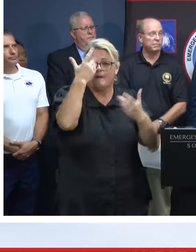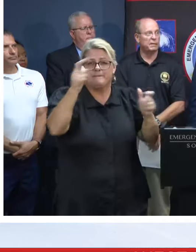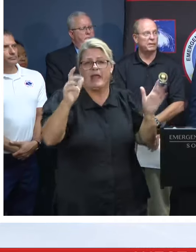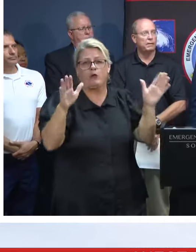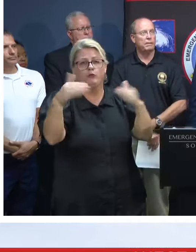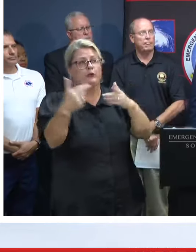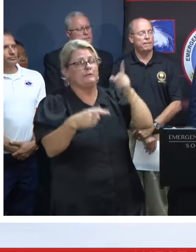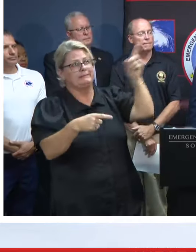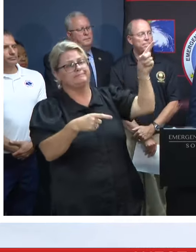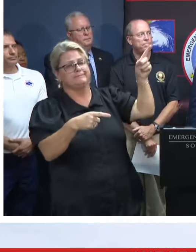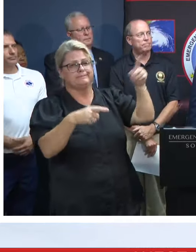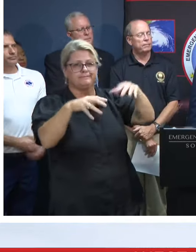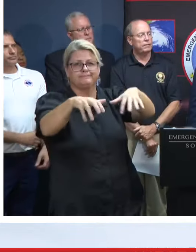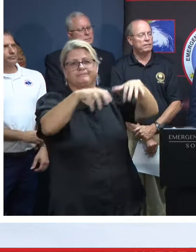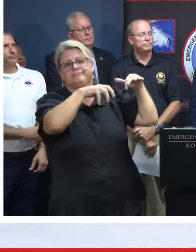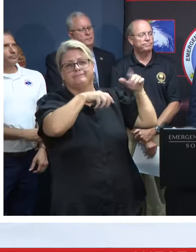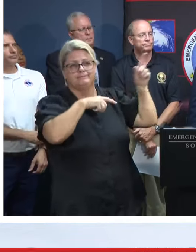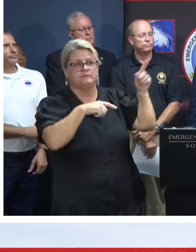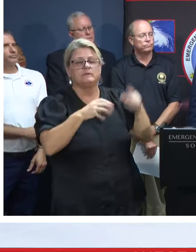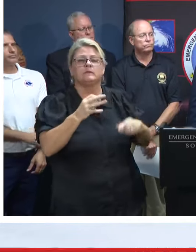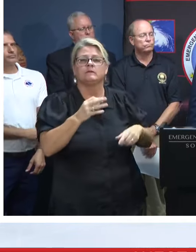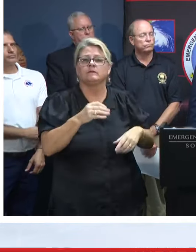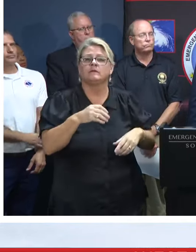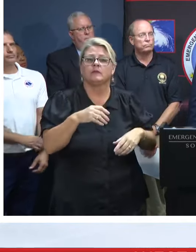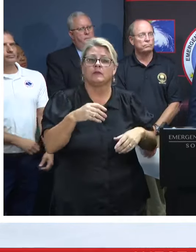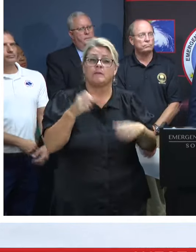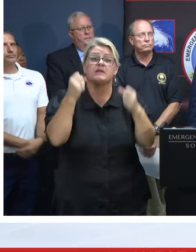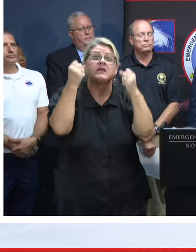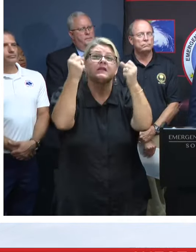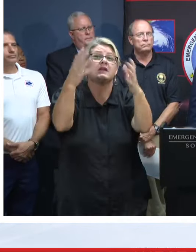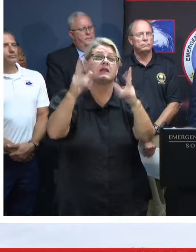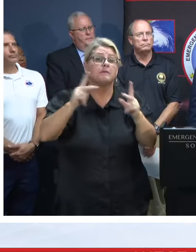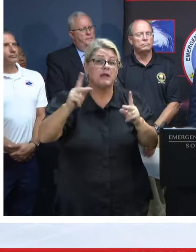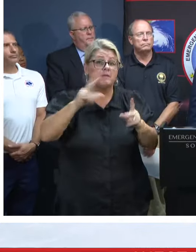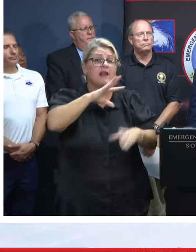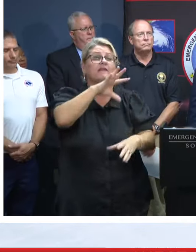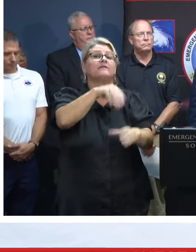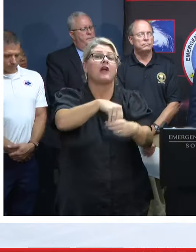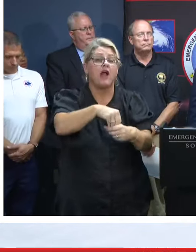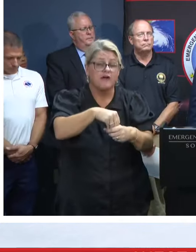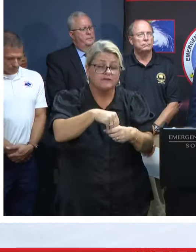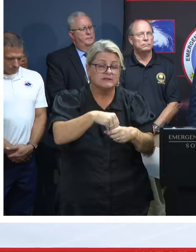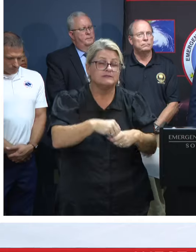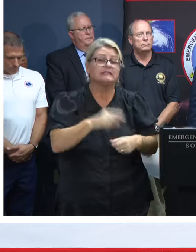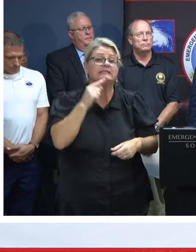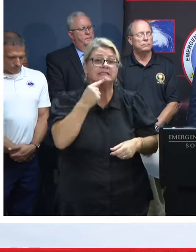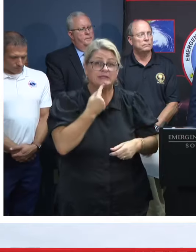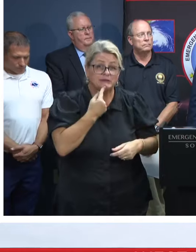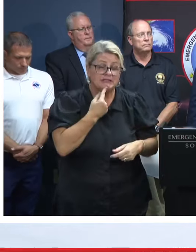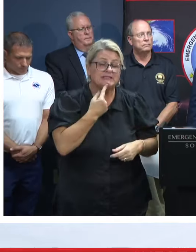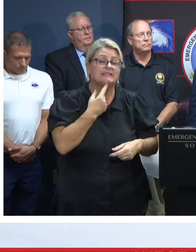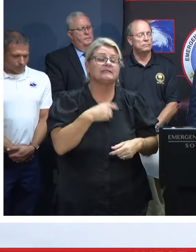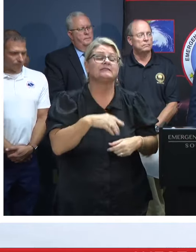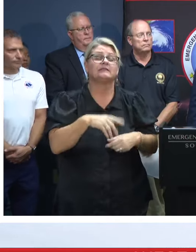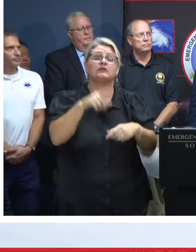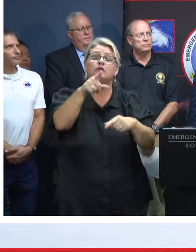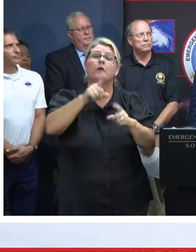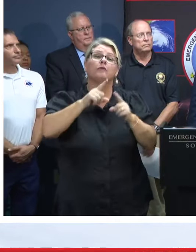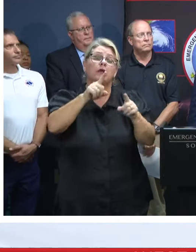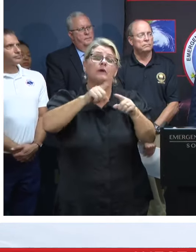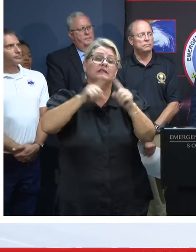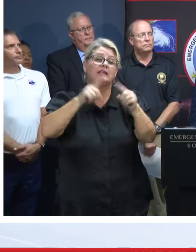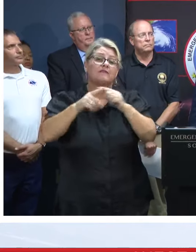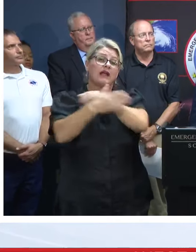when we do those things. And you can tell there's a lot of people involved, and it's very intense. But if you go to the different counties,